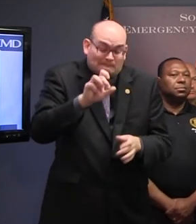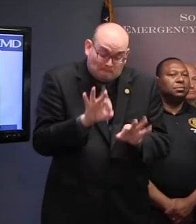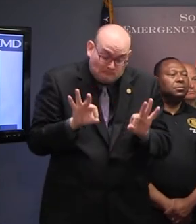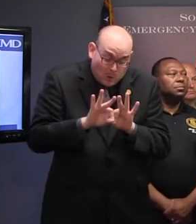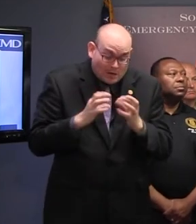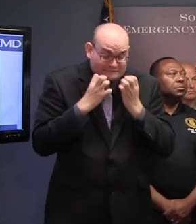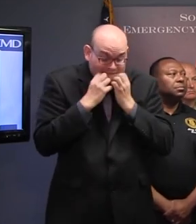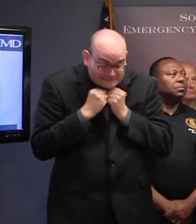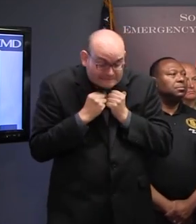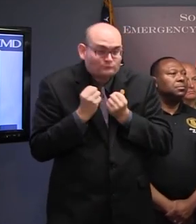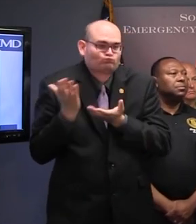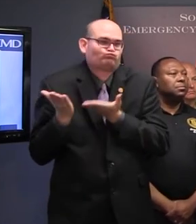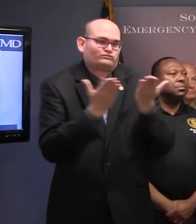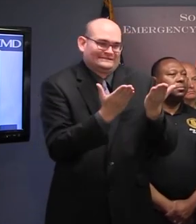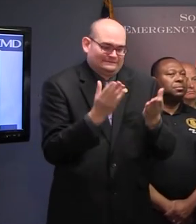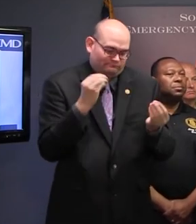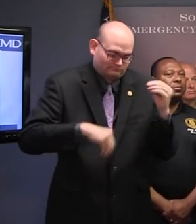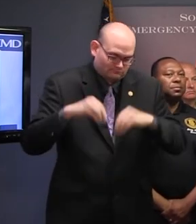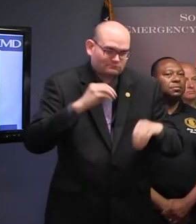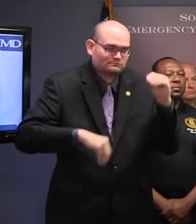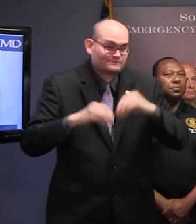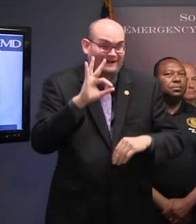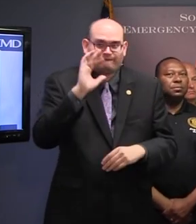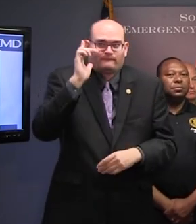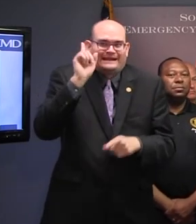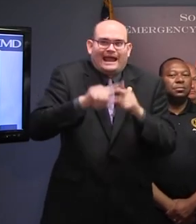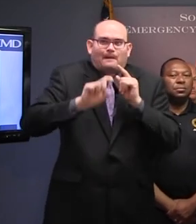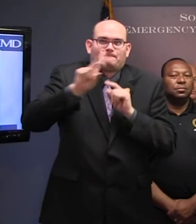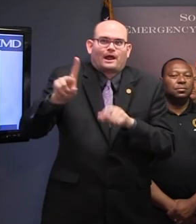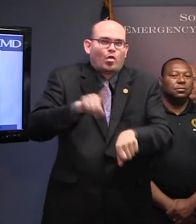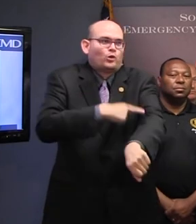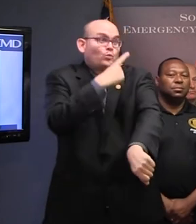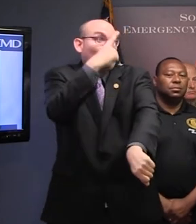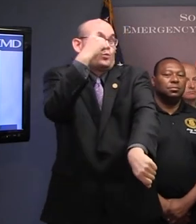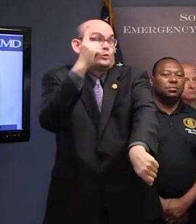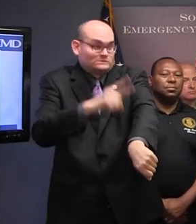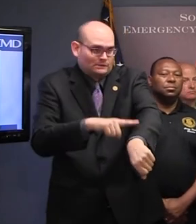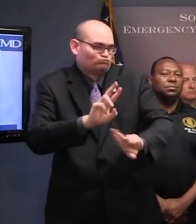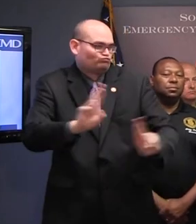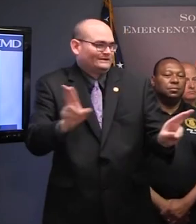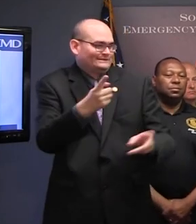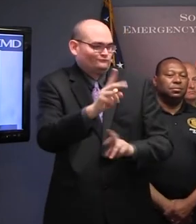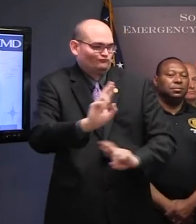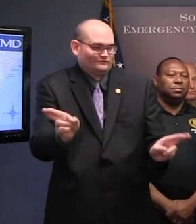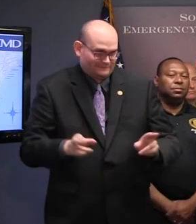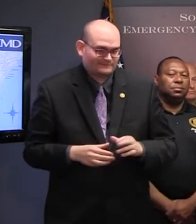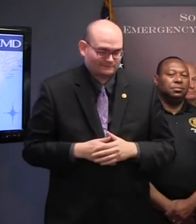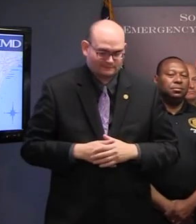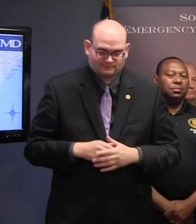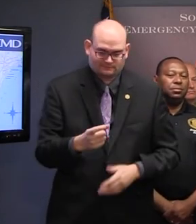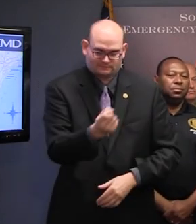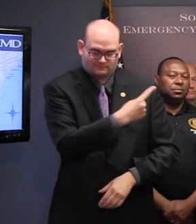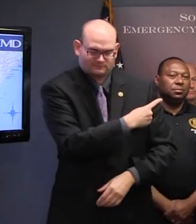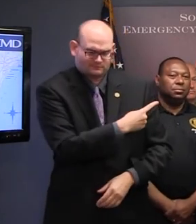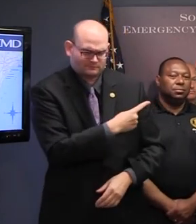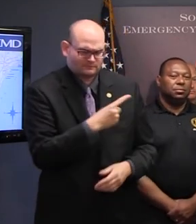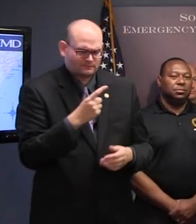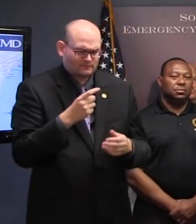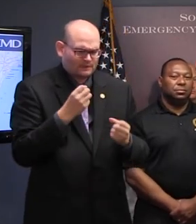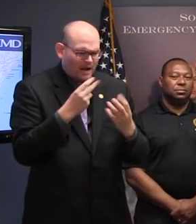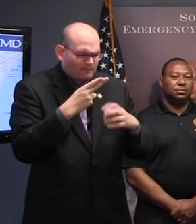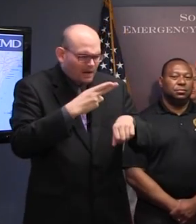we'll be able to go home. Do you have any idea of the number of hospitals in the evacuation zones and